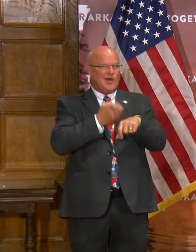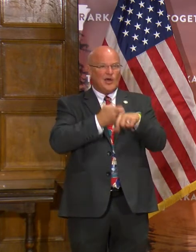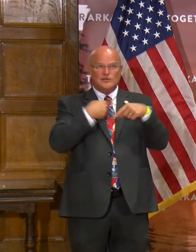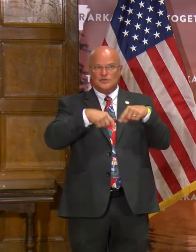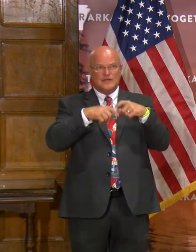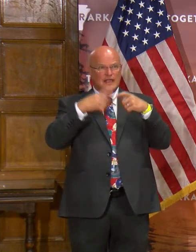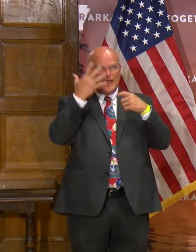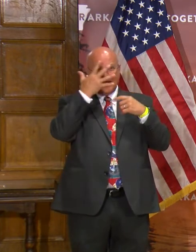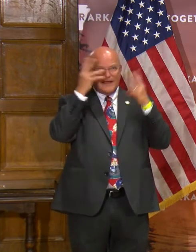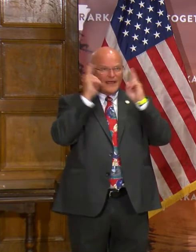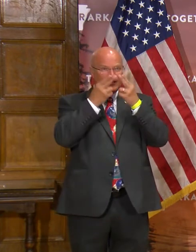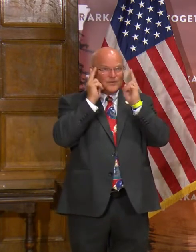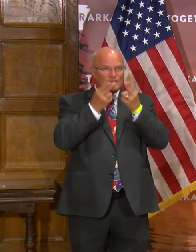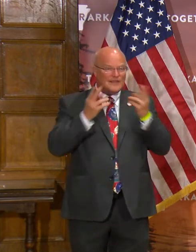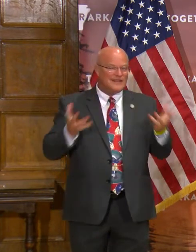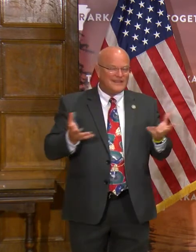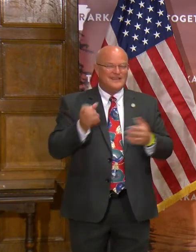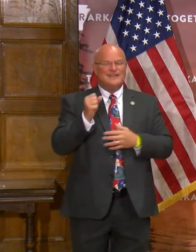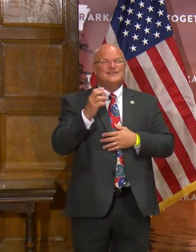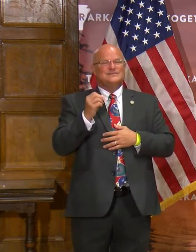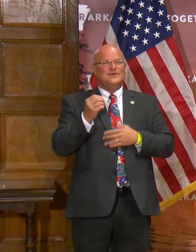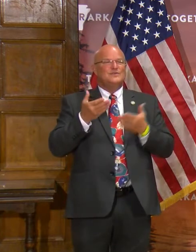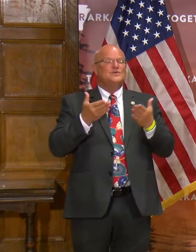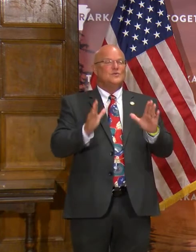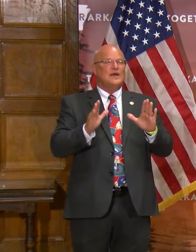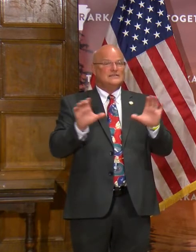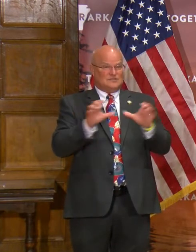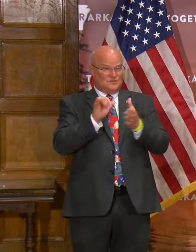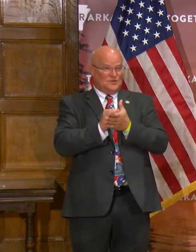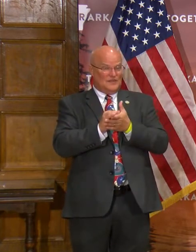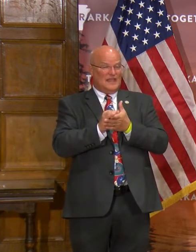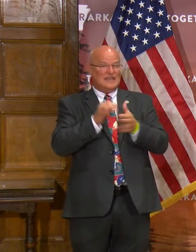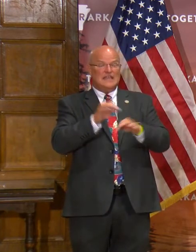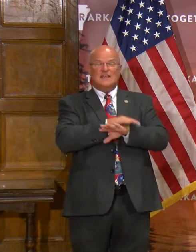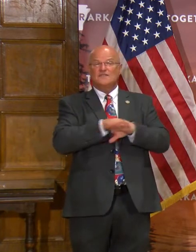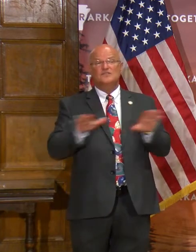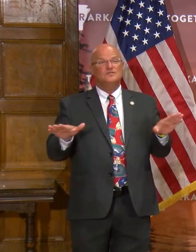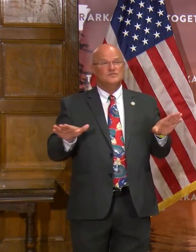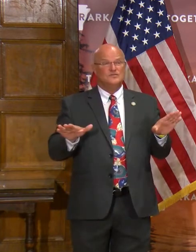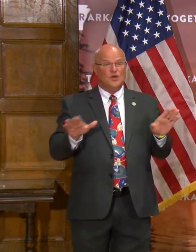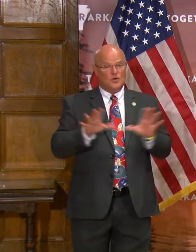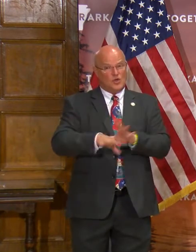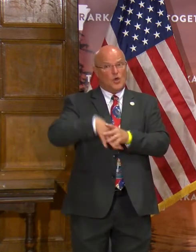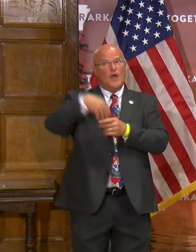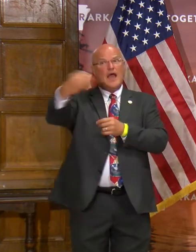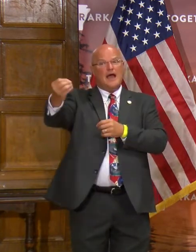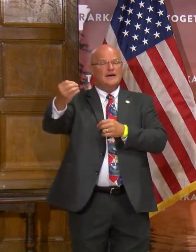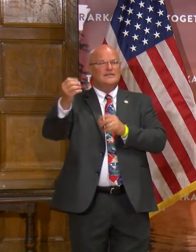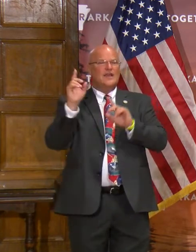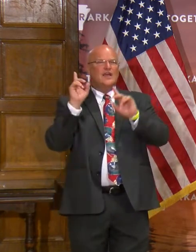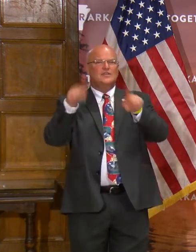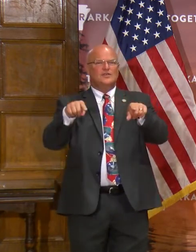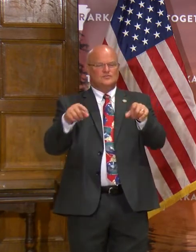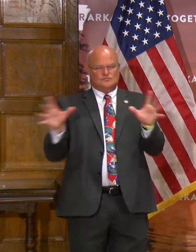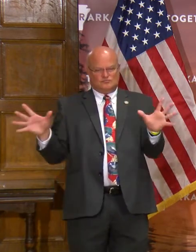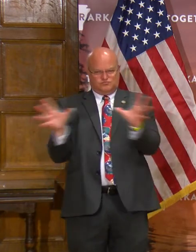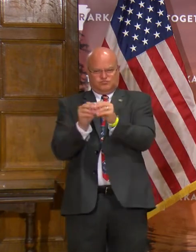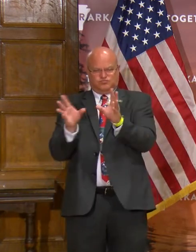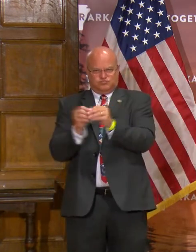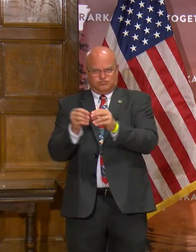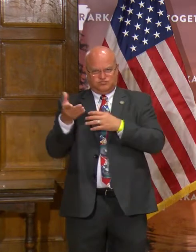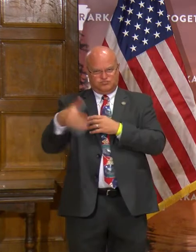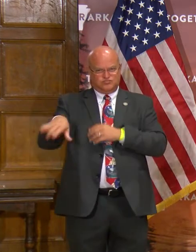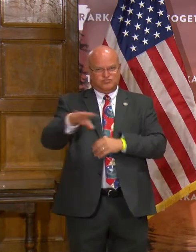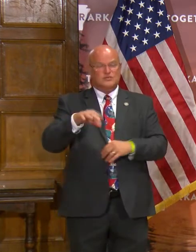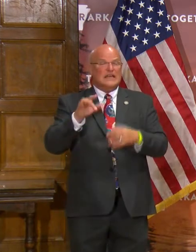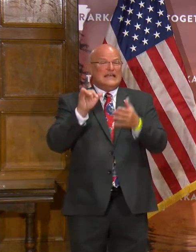during Halloween. And so there's ways to do that. If you don't go out and you go to a gathering, then